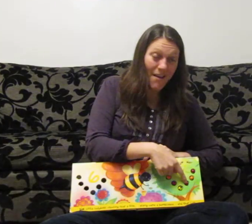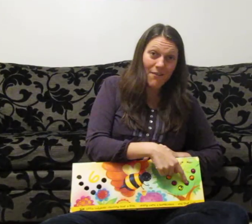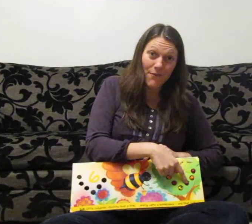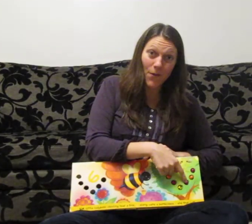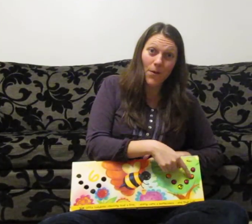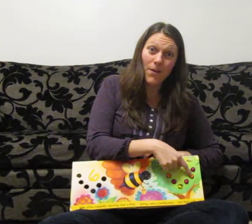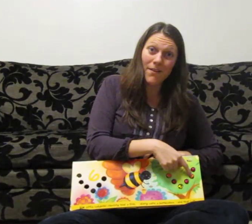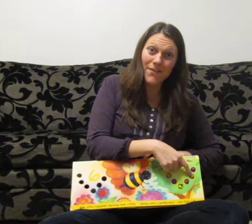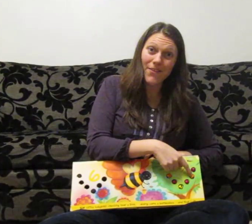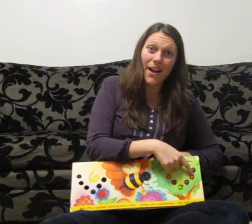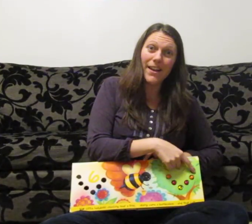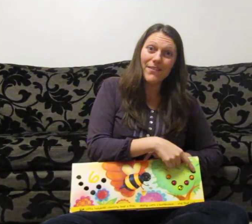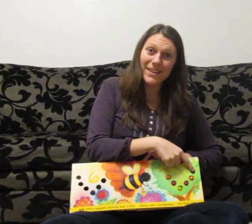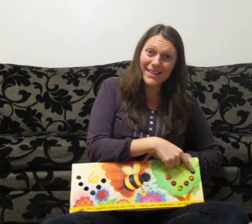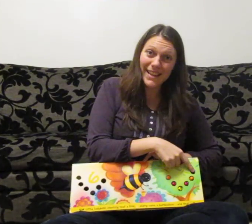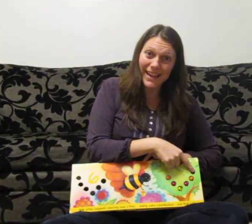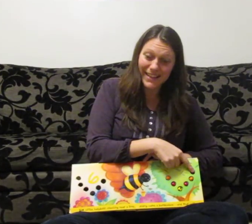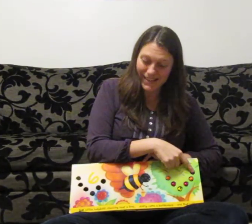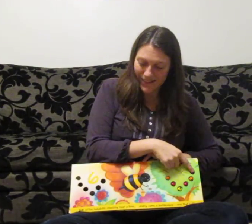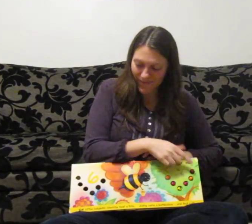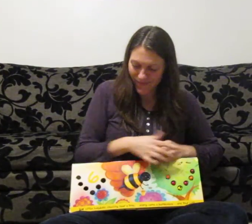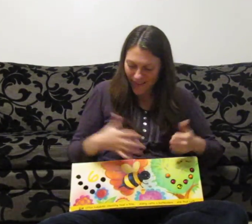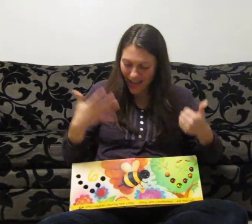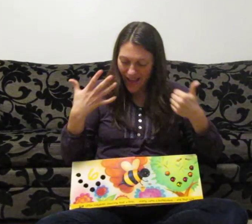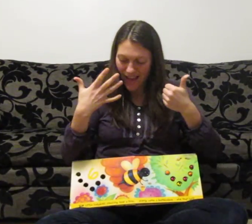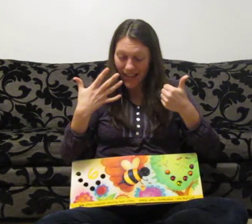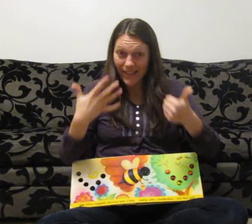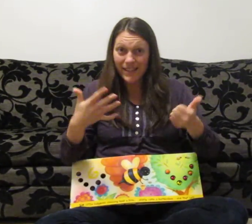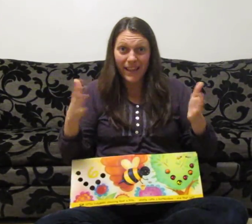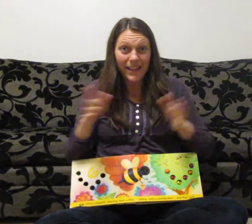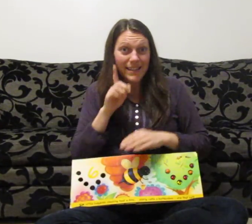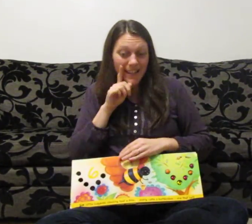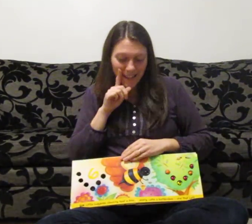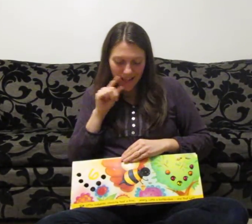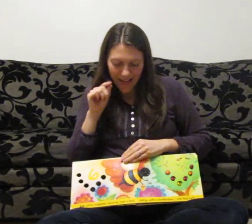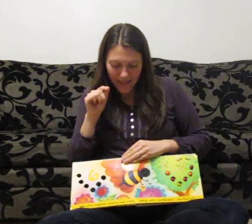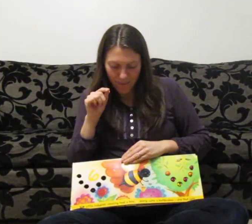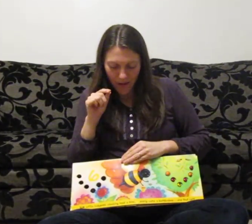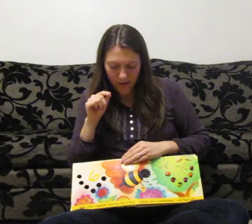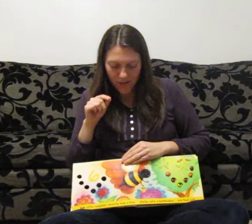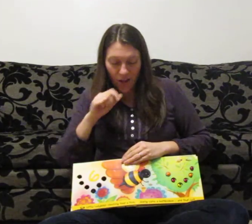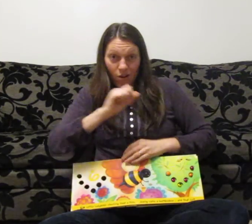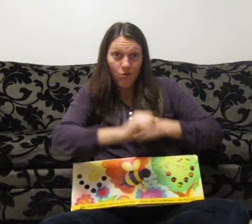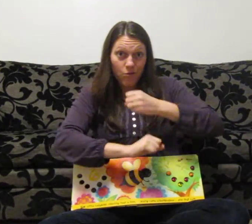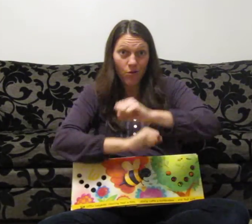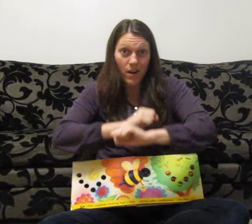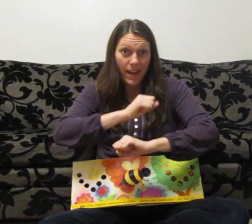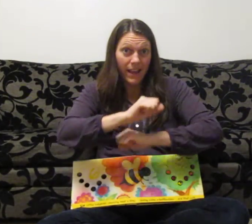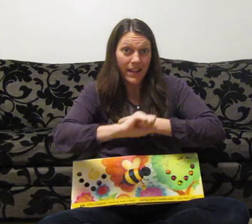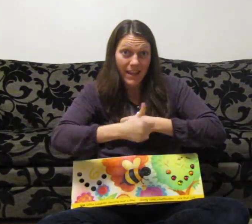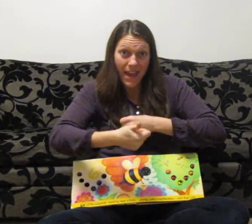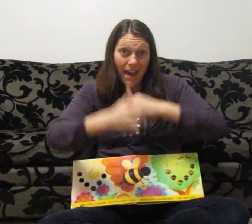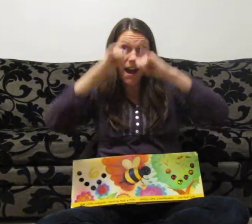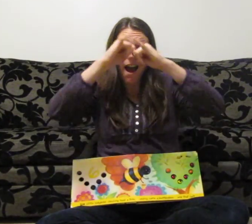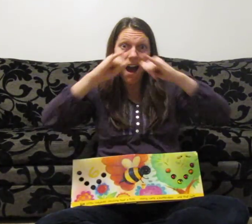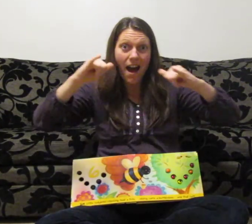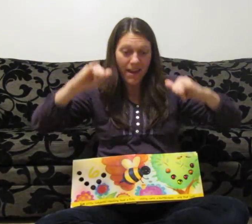four, five, six. Six little ladybirds crawling near a hive.